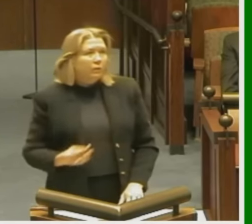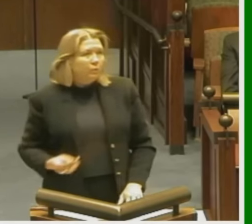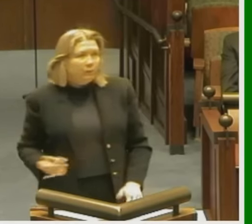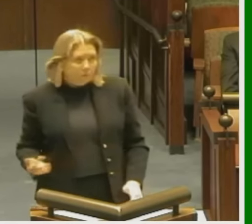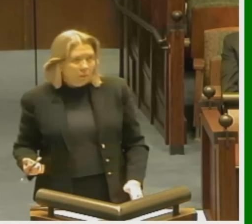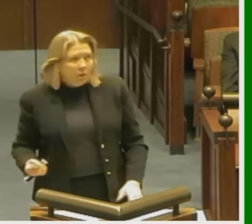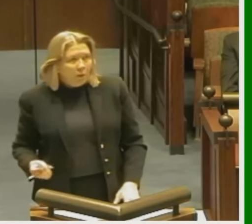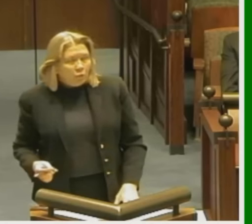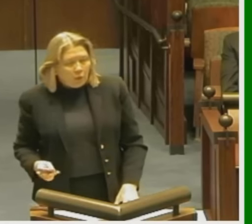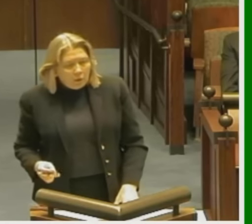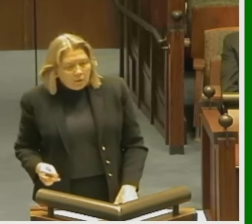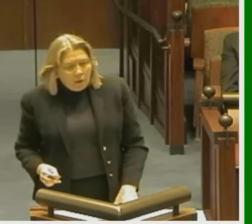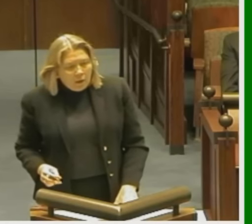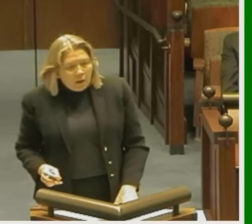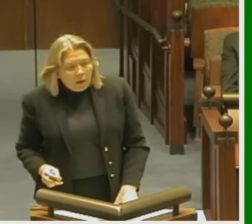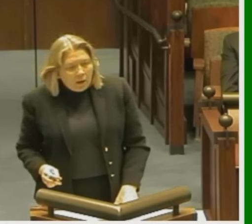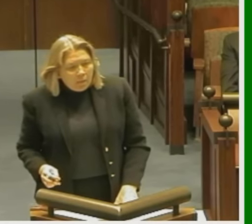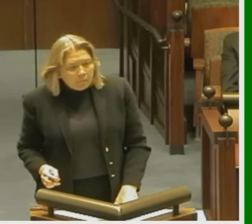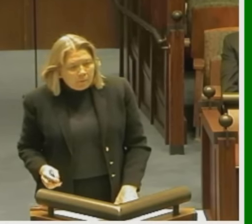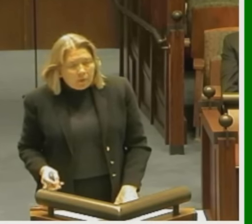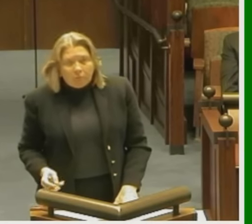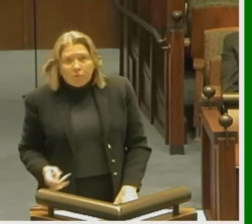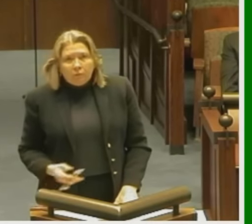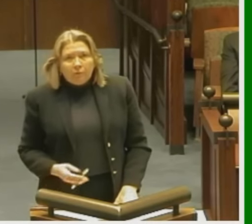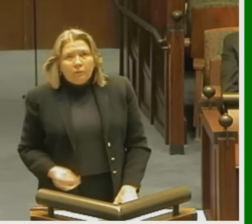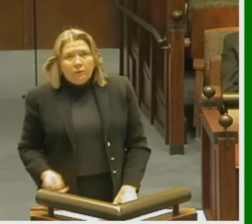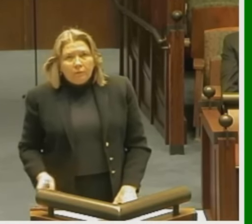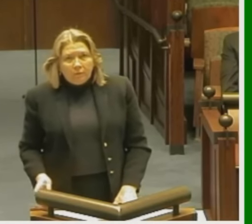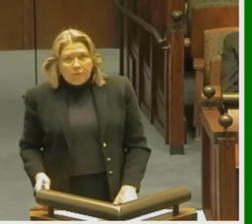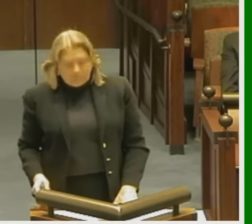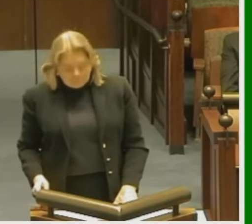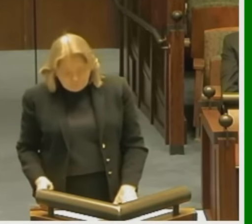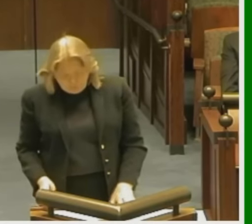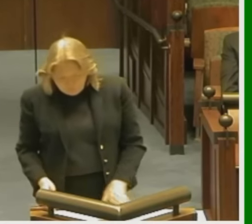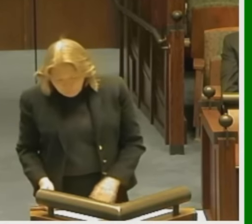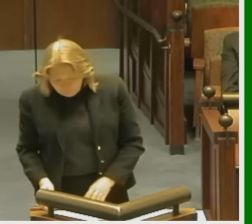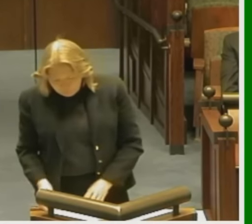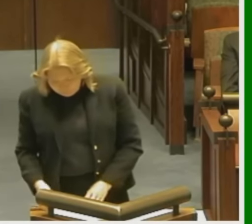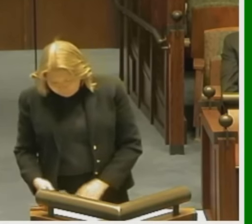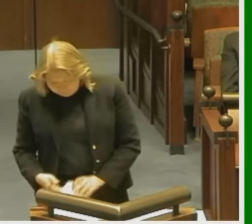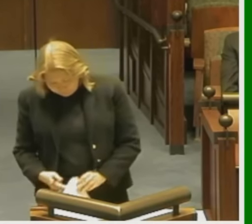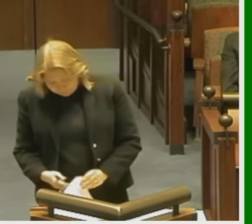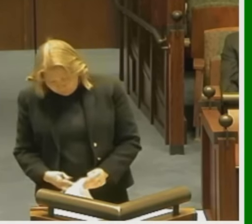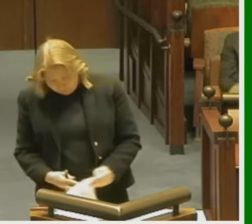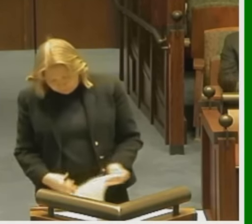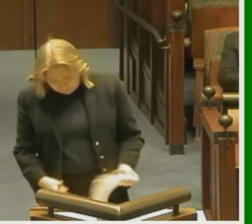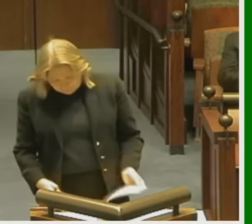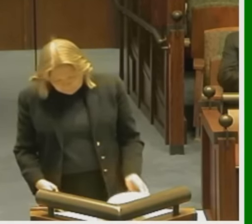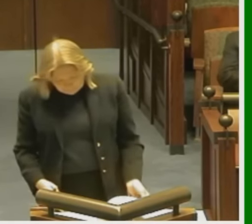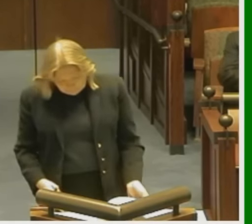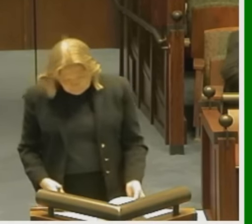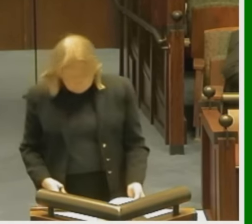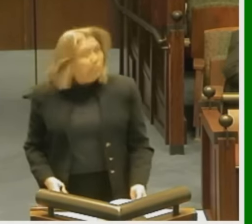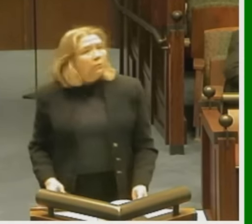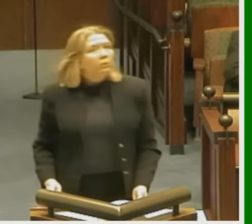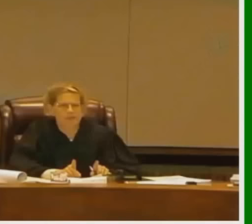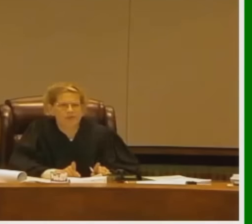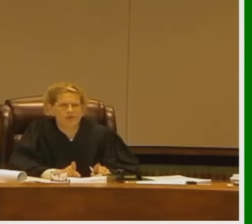I could be wrong. So it's clearly dictum. Moreover, let me just pause you on that so I